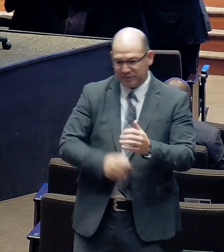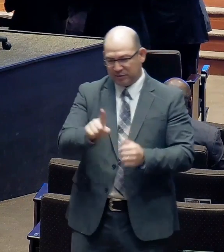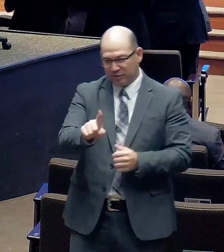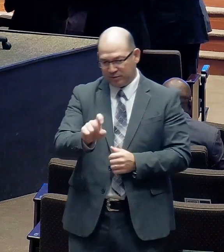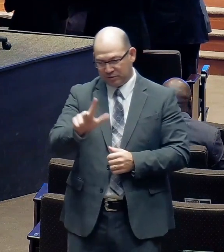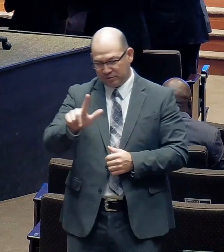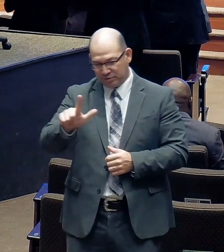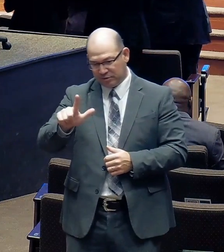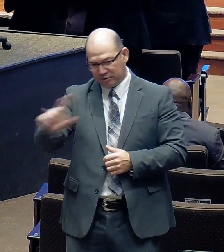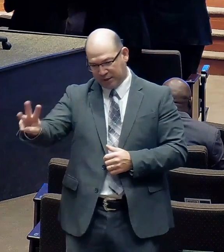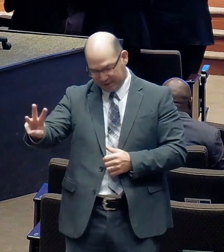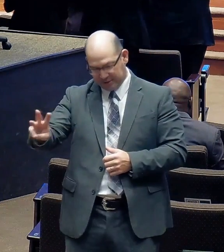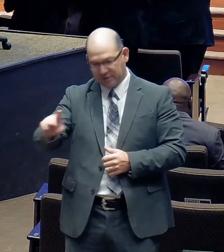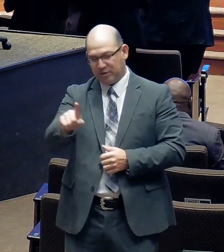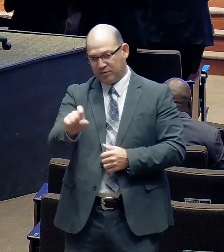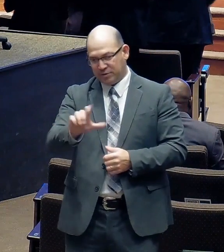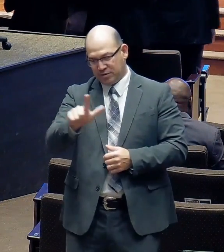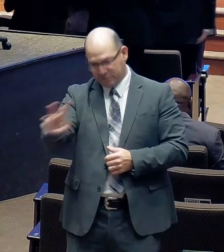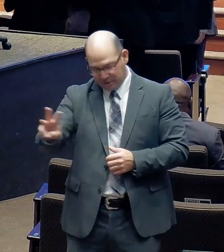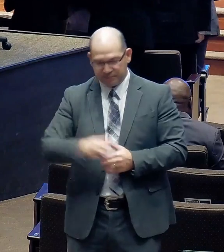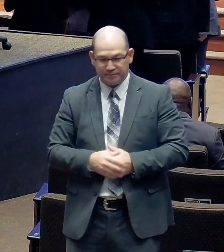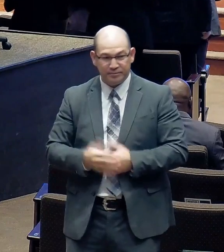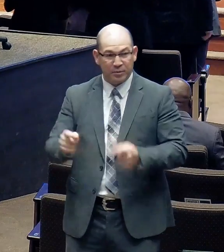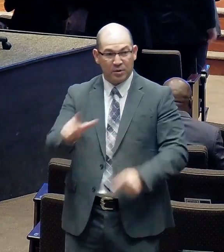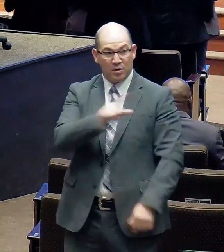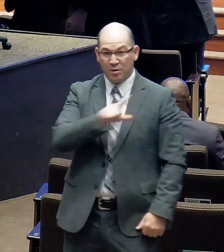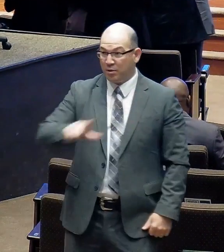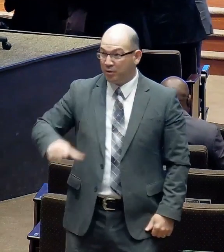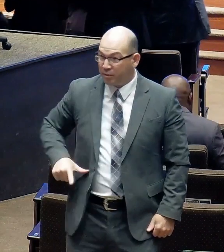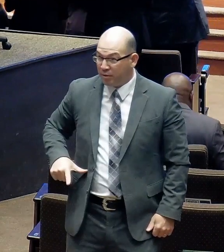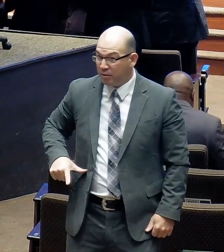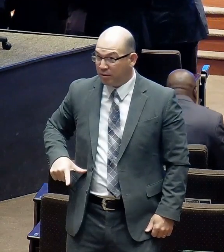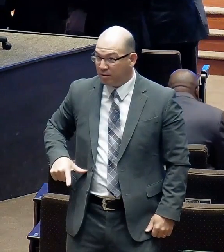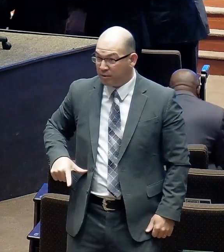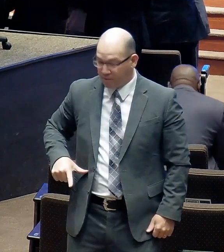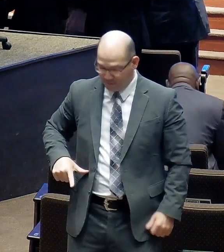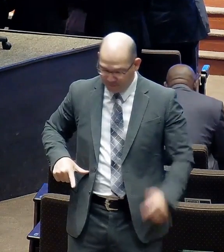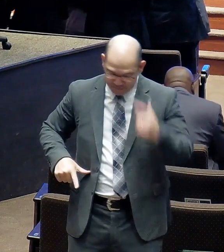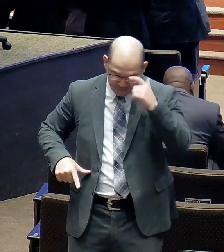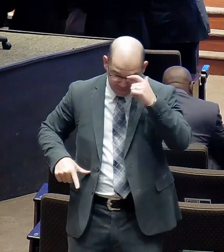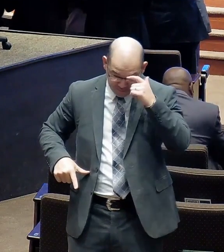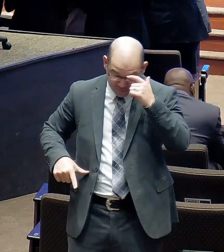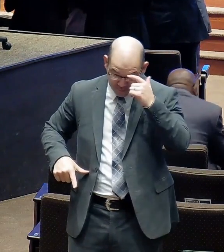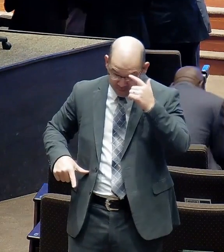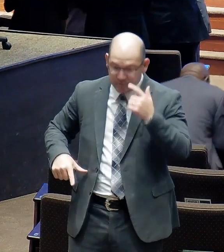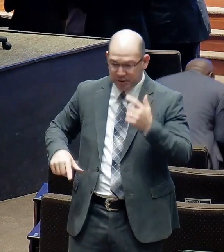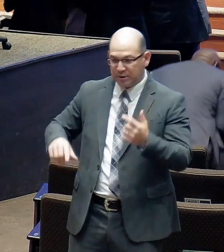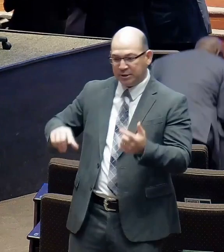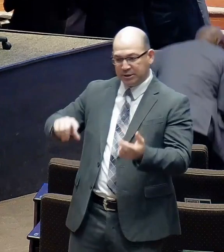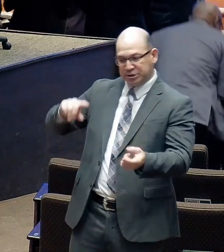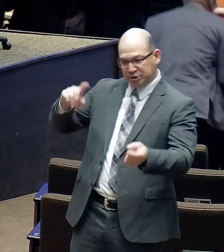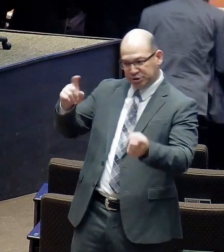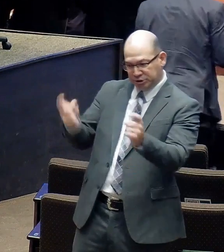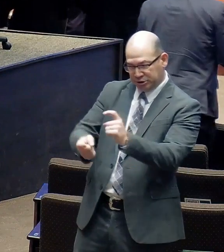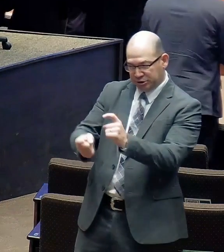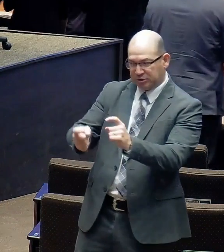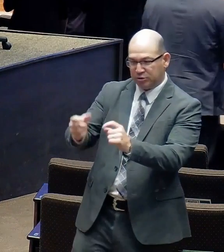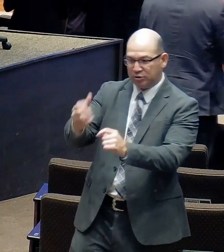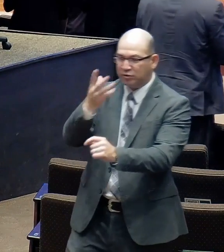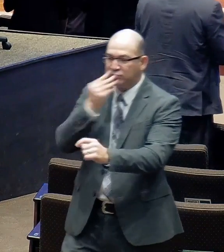When the Lord turned again the captivity of Zion, we were like them that dream.